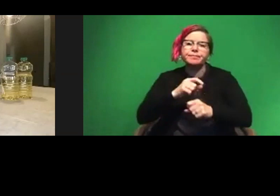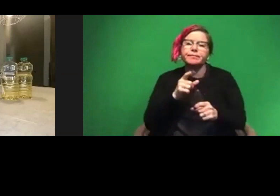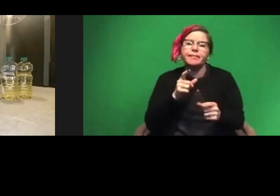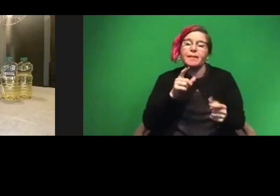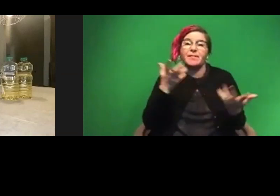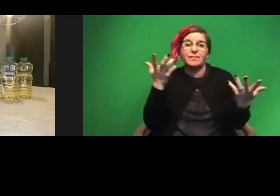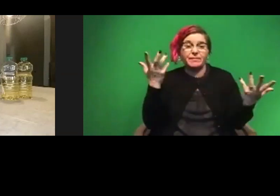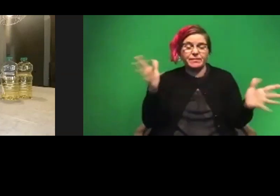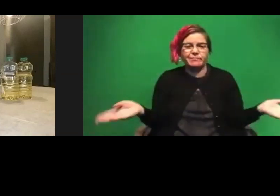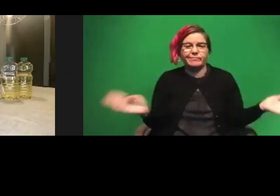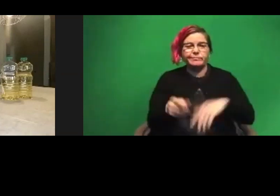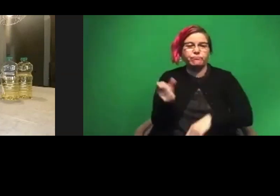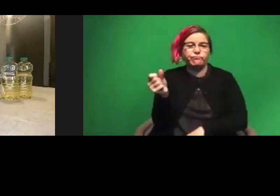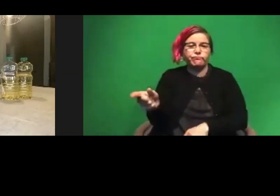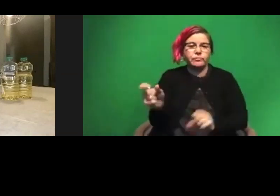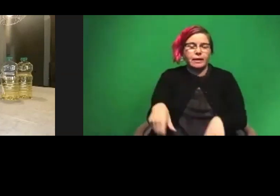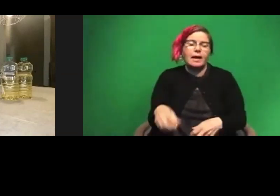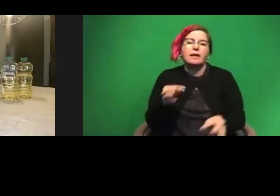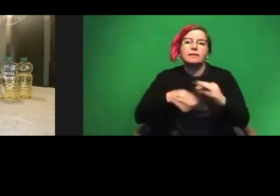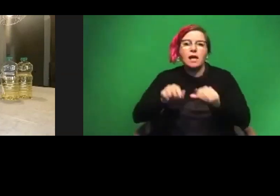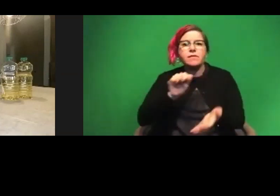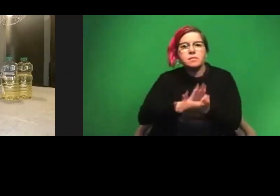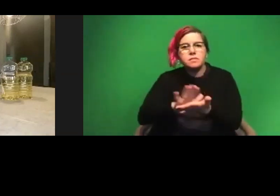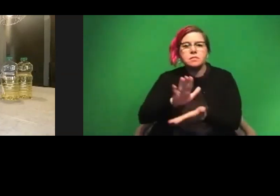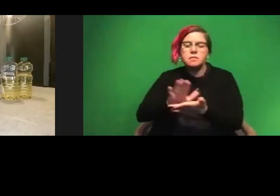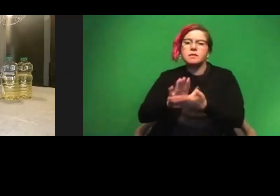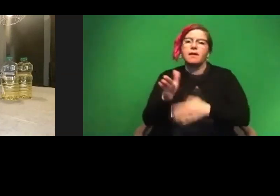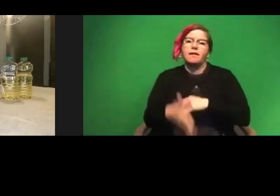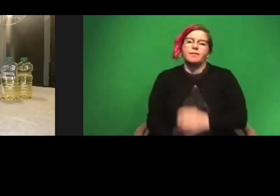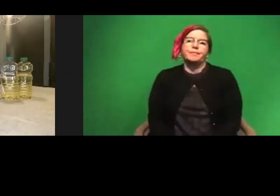folded up and thrown away instead of having to do too much of a clean afterwards.